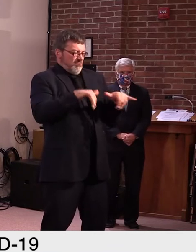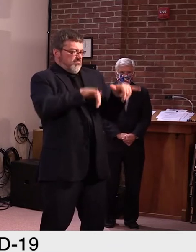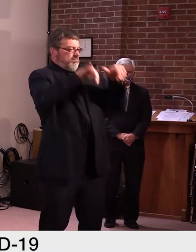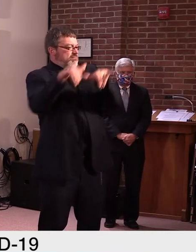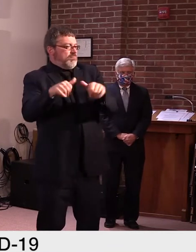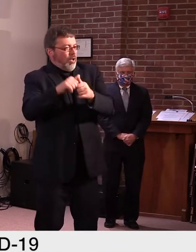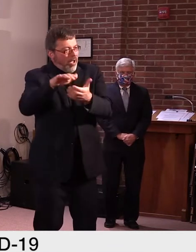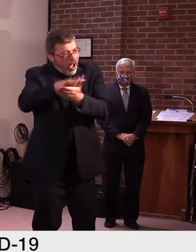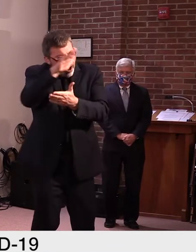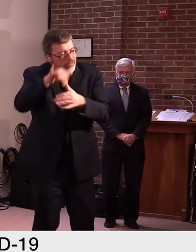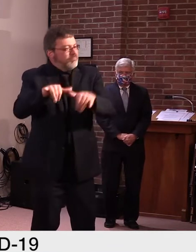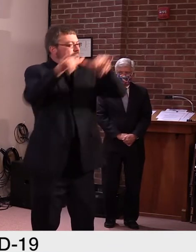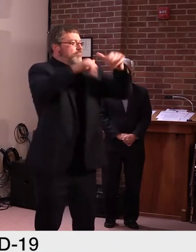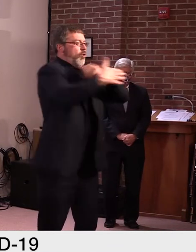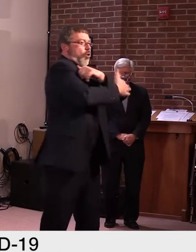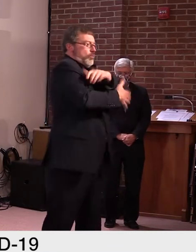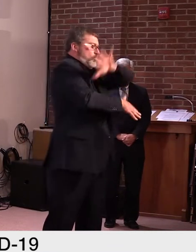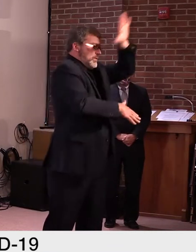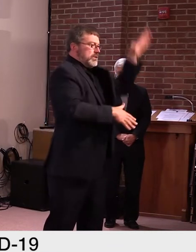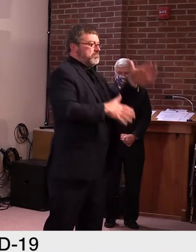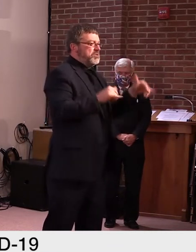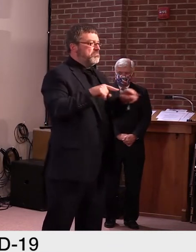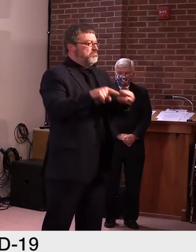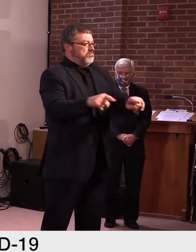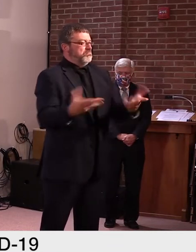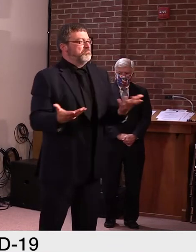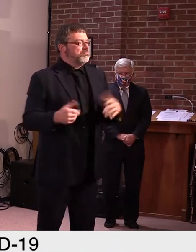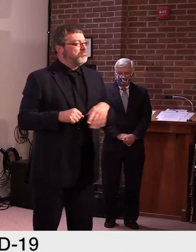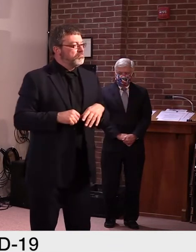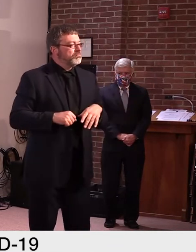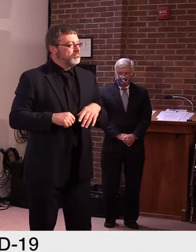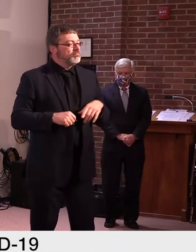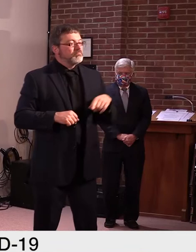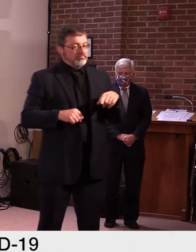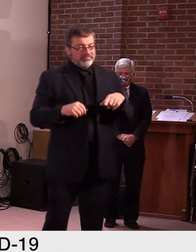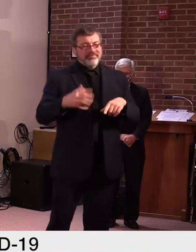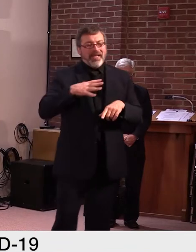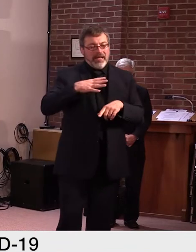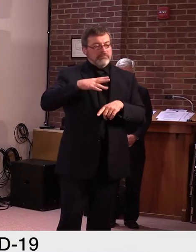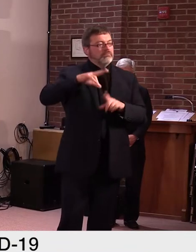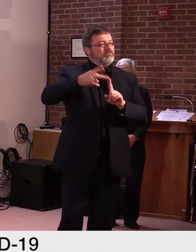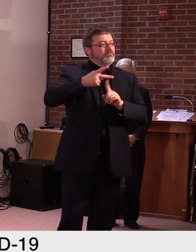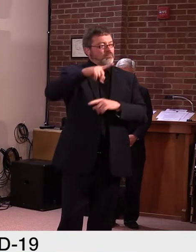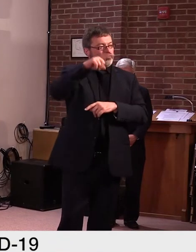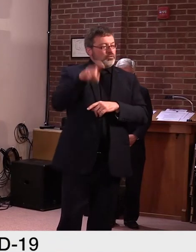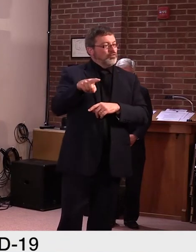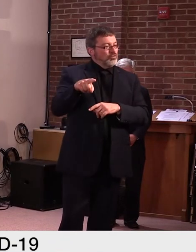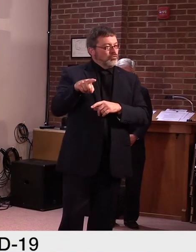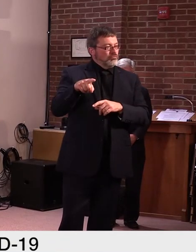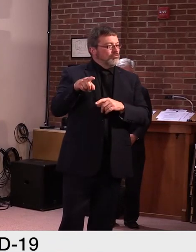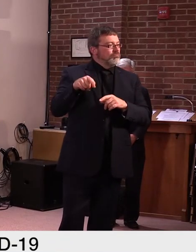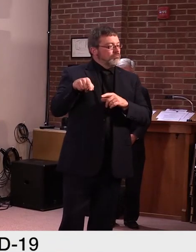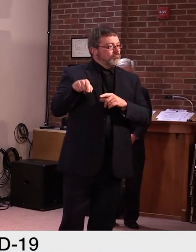Okay. And, um, uh, a quick question. I don't know if it's for the governor or, or, uh, Commissioner Harrison.